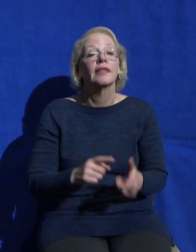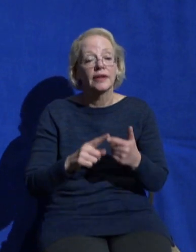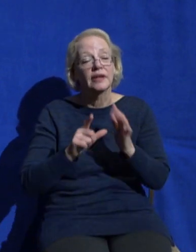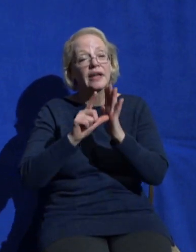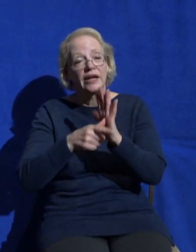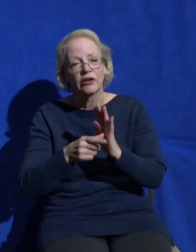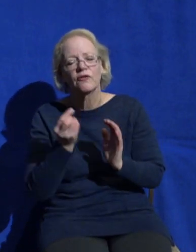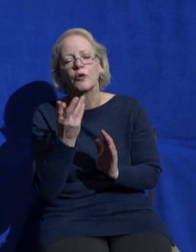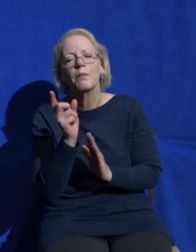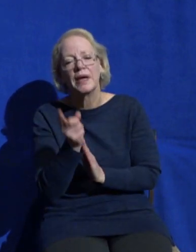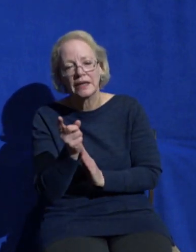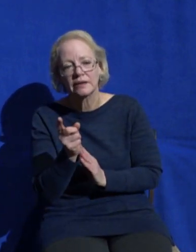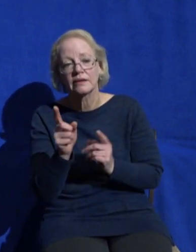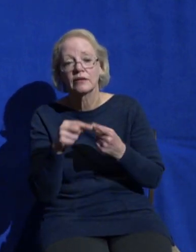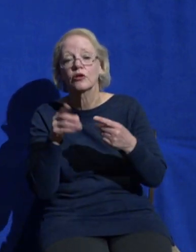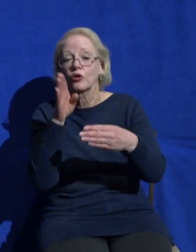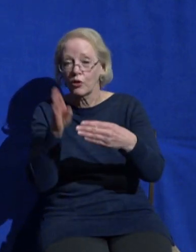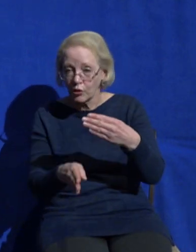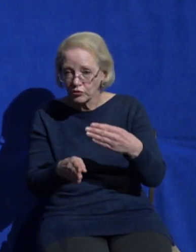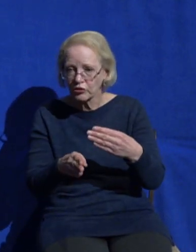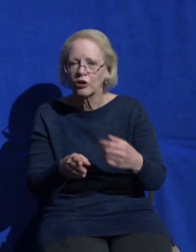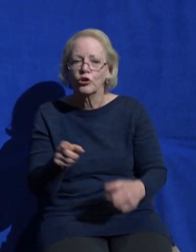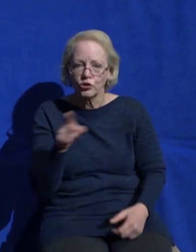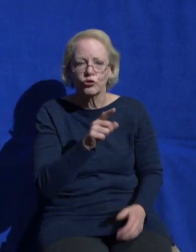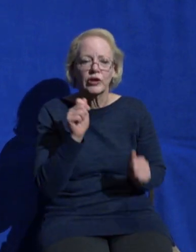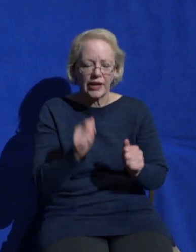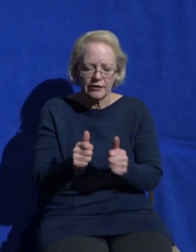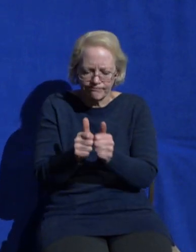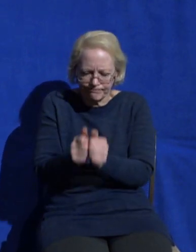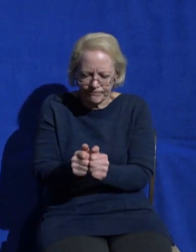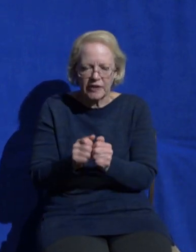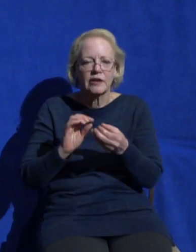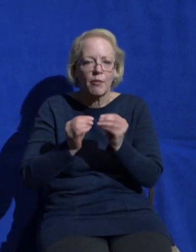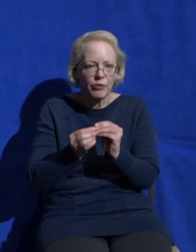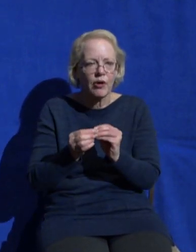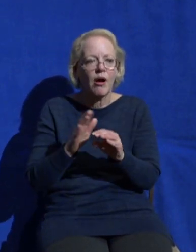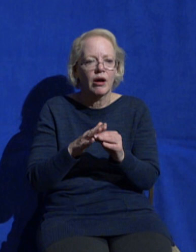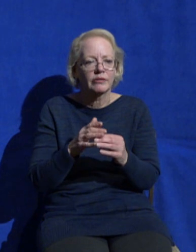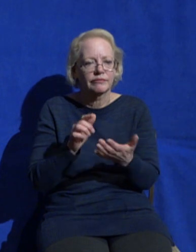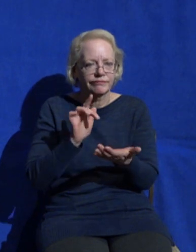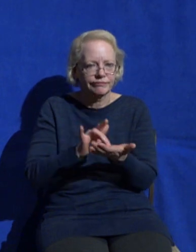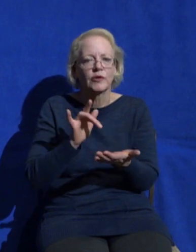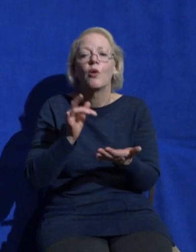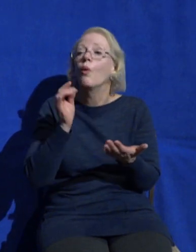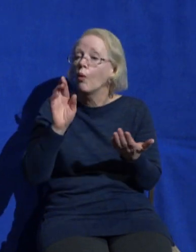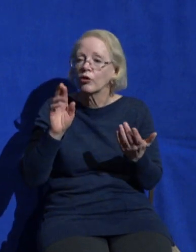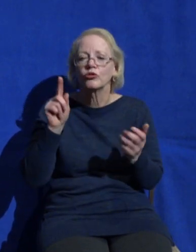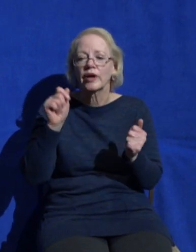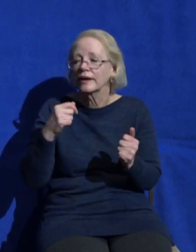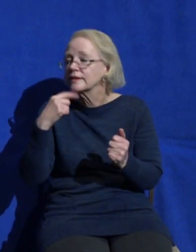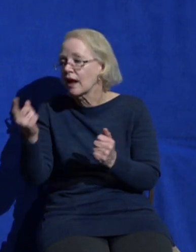making a decision to trust in Jesus we want to help you and support you as you grow in your relationship with God